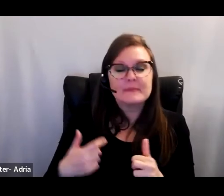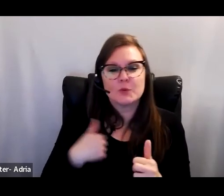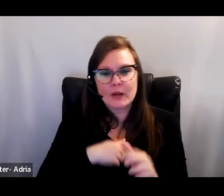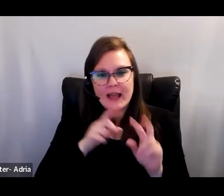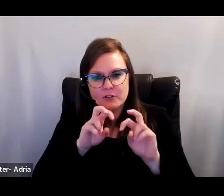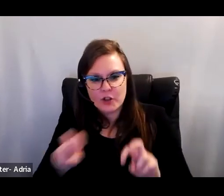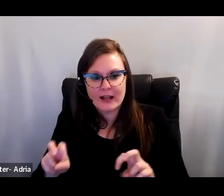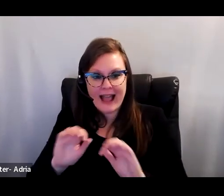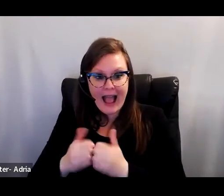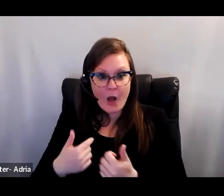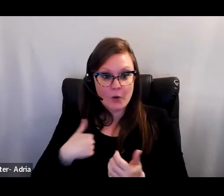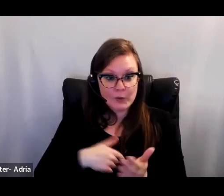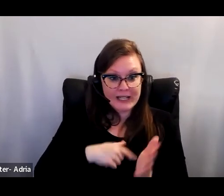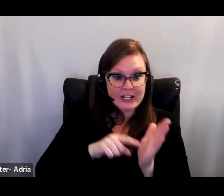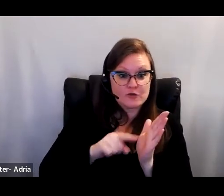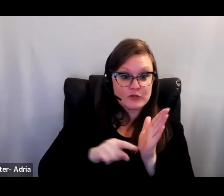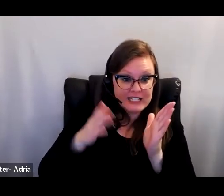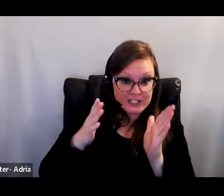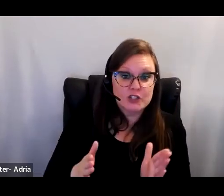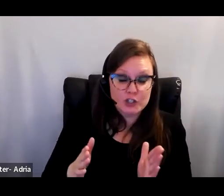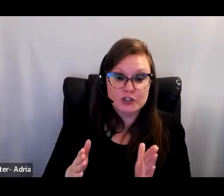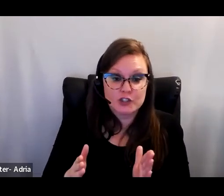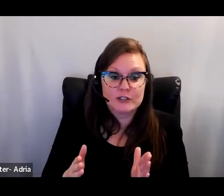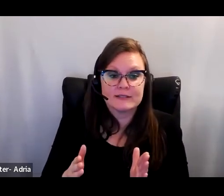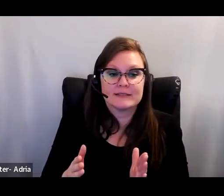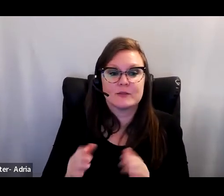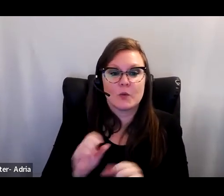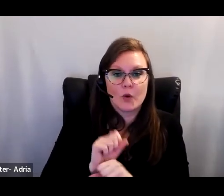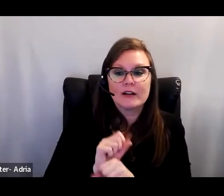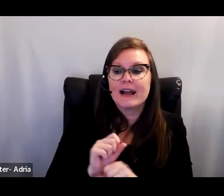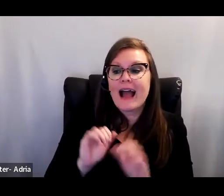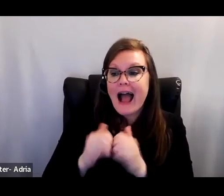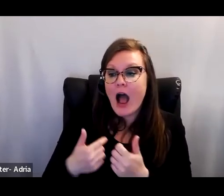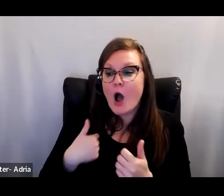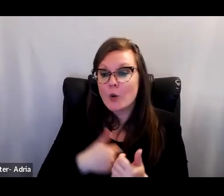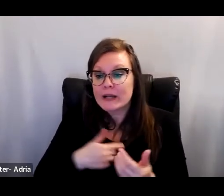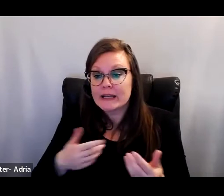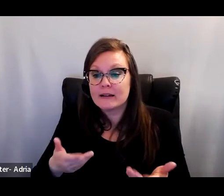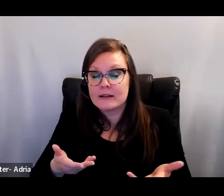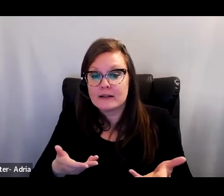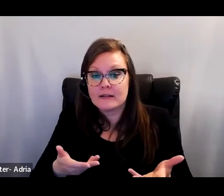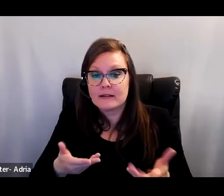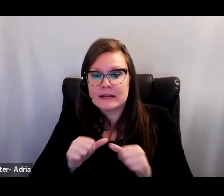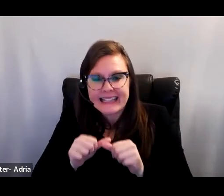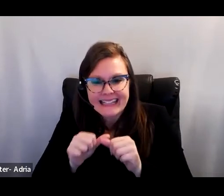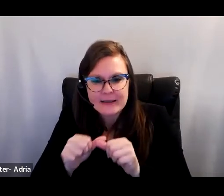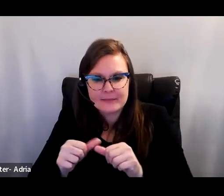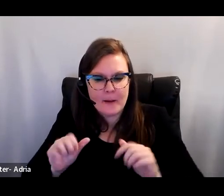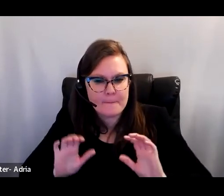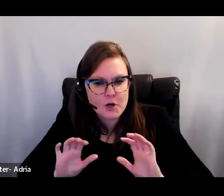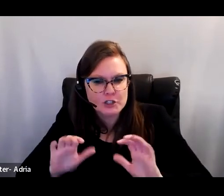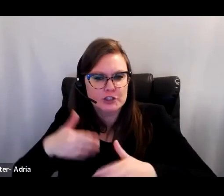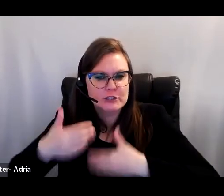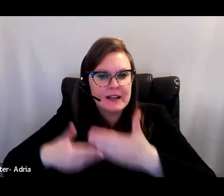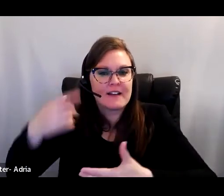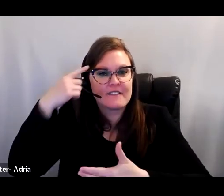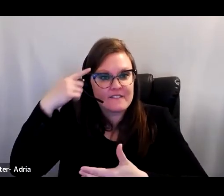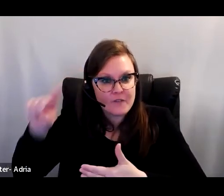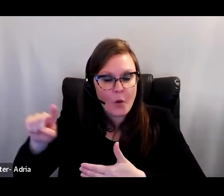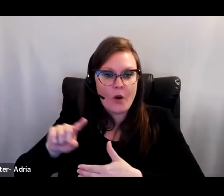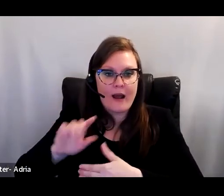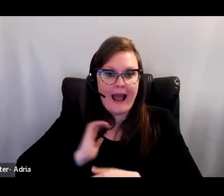do our work. We need to consider not only how we move research forward, but how we push the field forward in policy and practice.